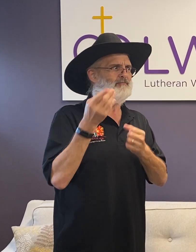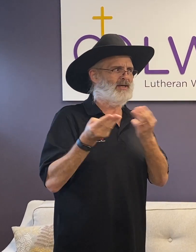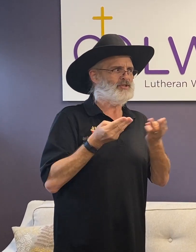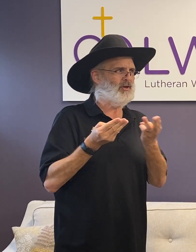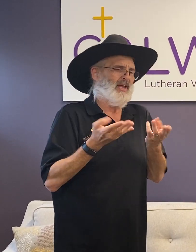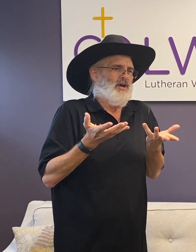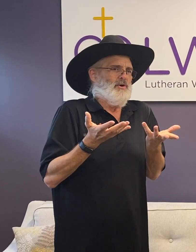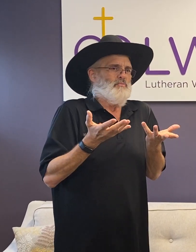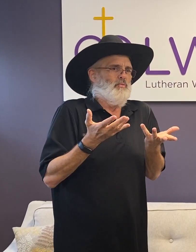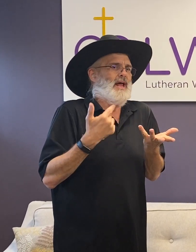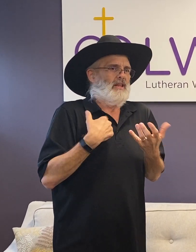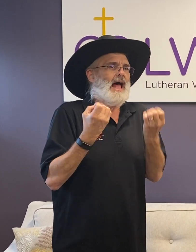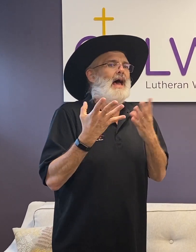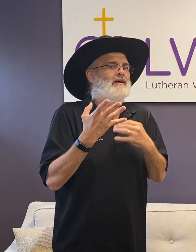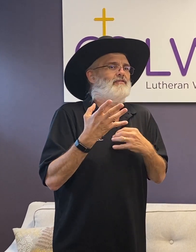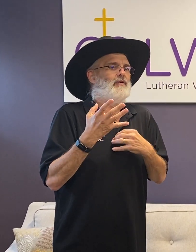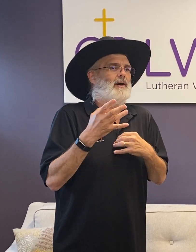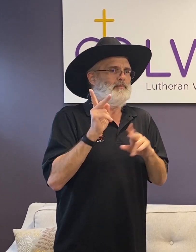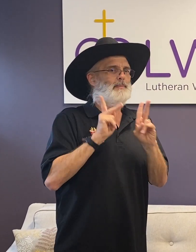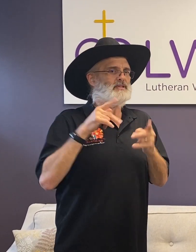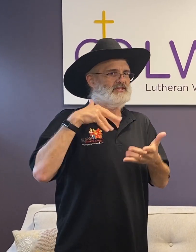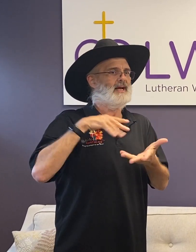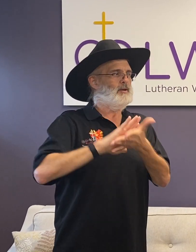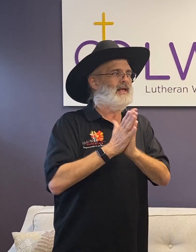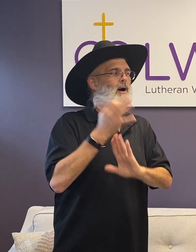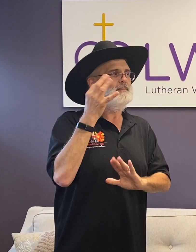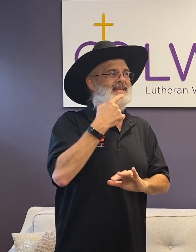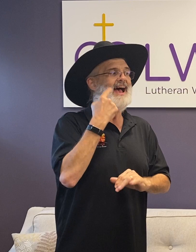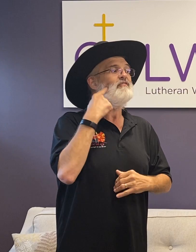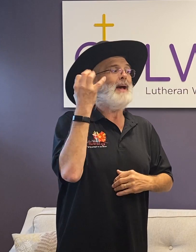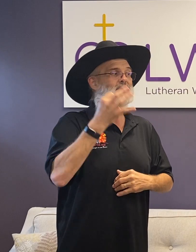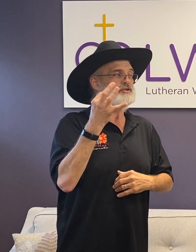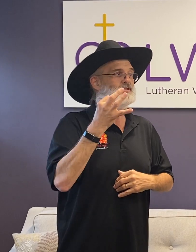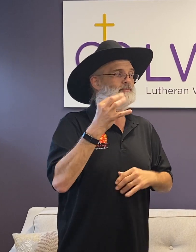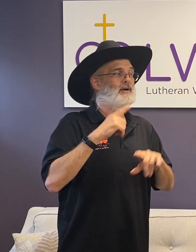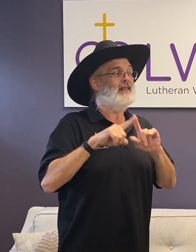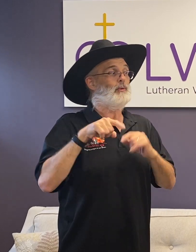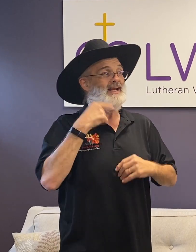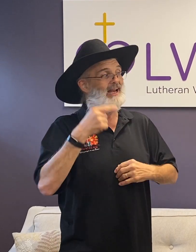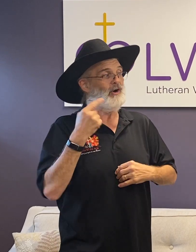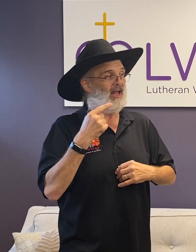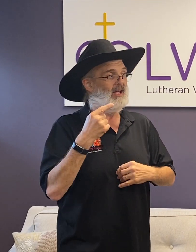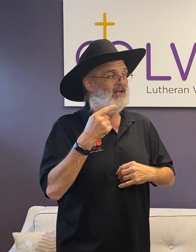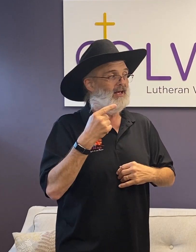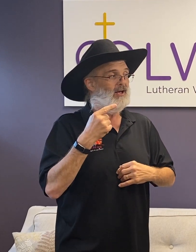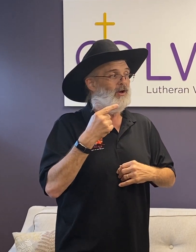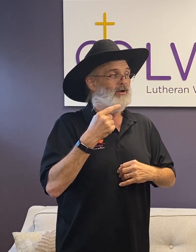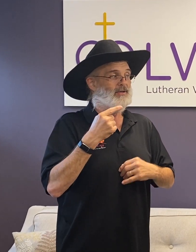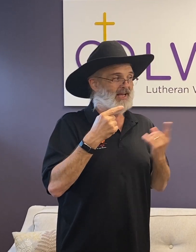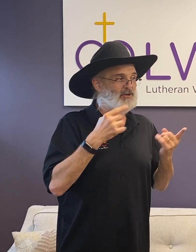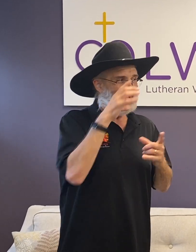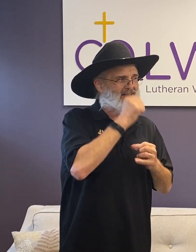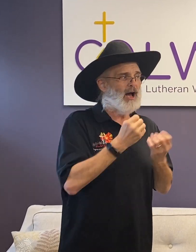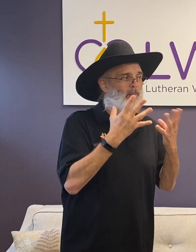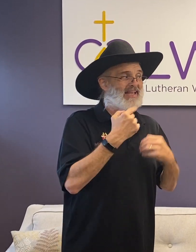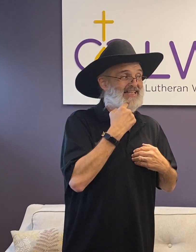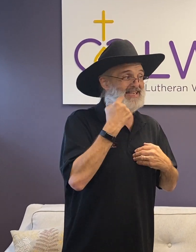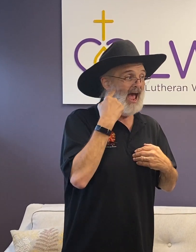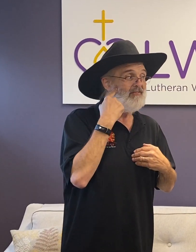ministry, we had a lot of people study to become deaf pastors, but they were hearing. Can you guess how many deaf